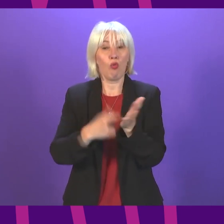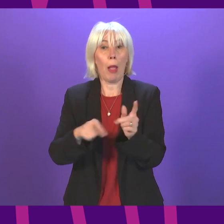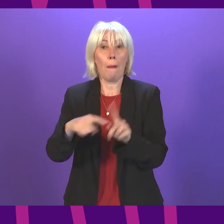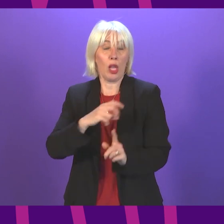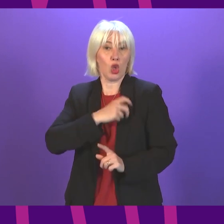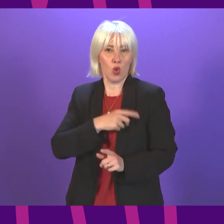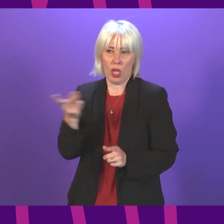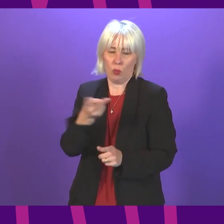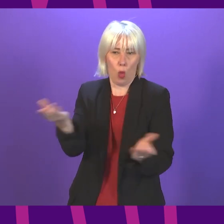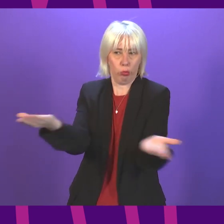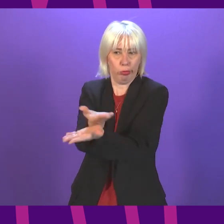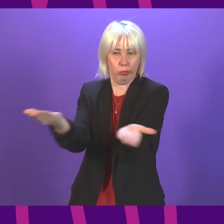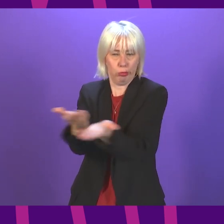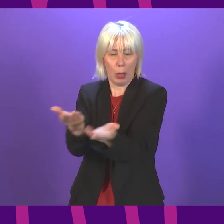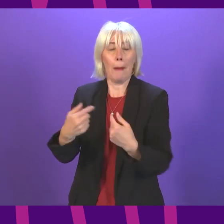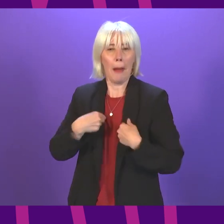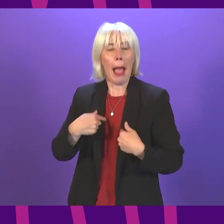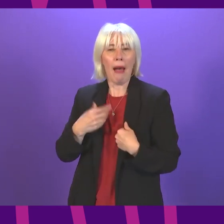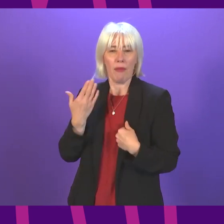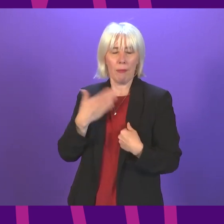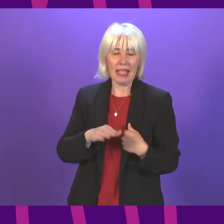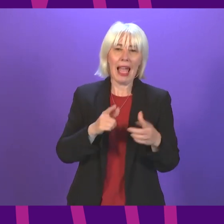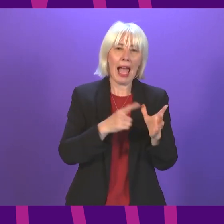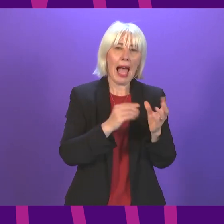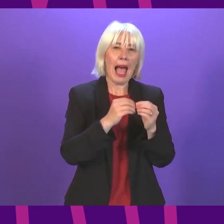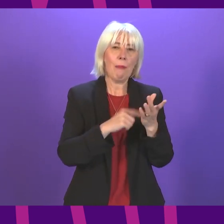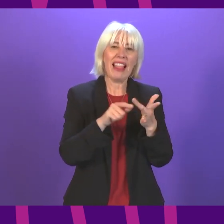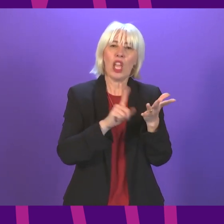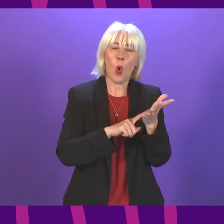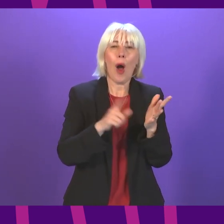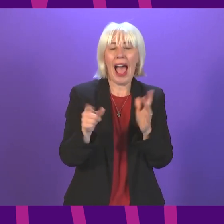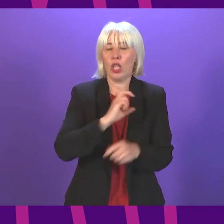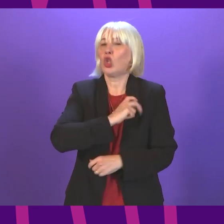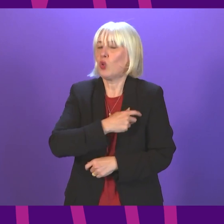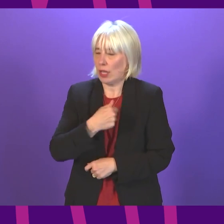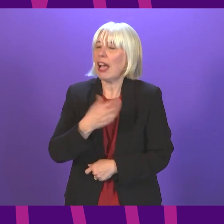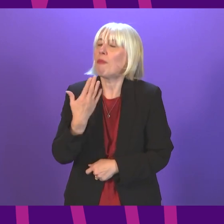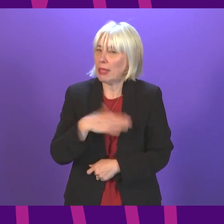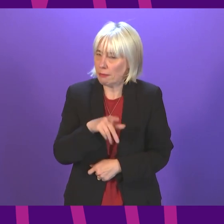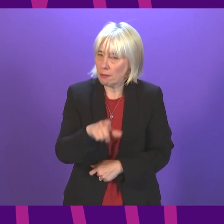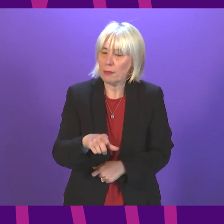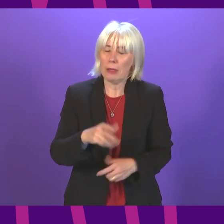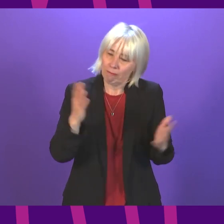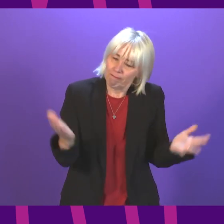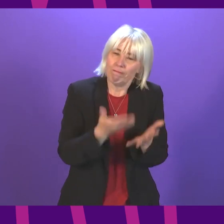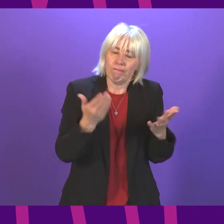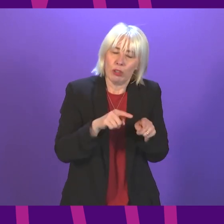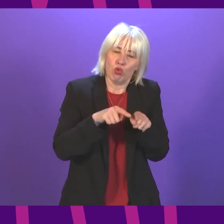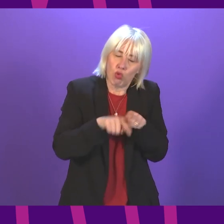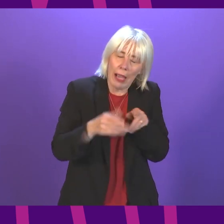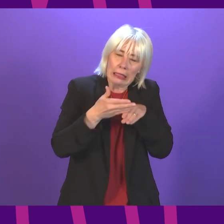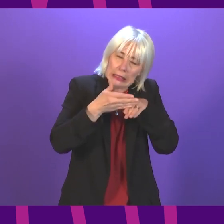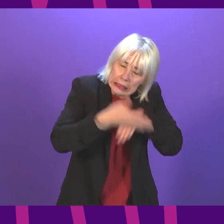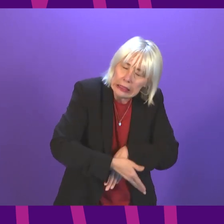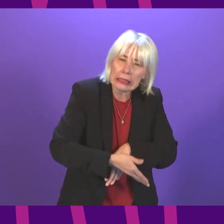I have had a number of discussions both with Bellio and the trade unions and encouraged every constructive